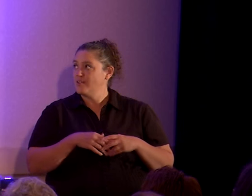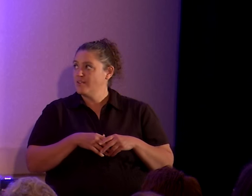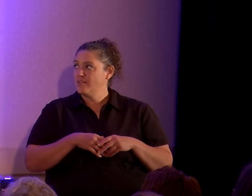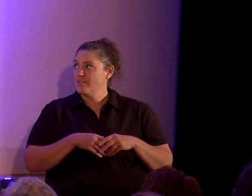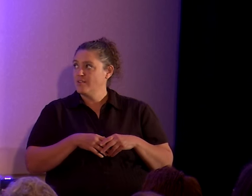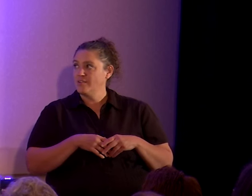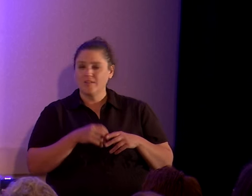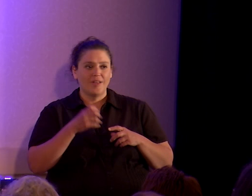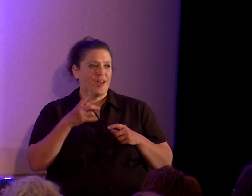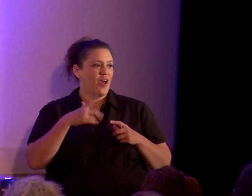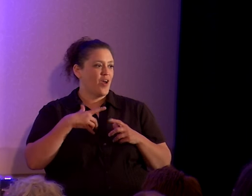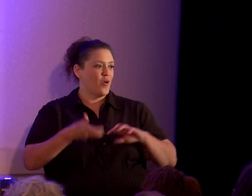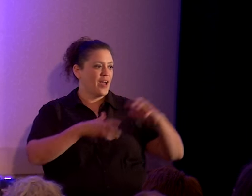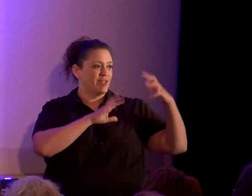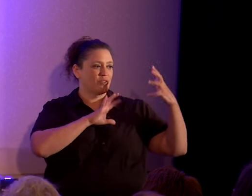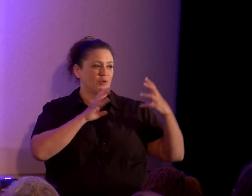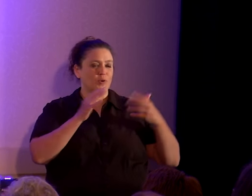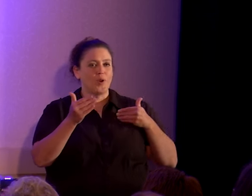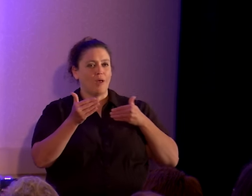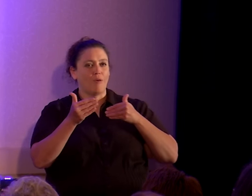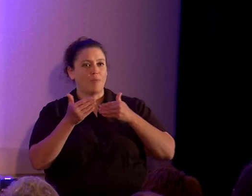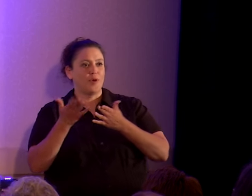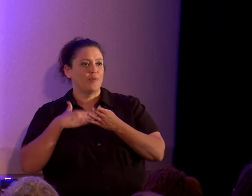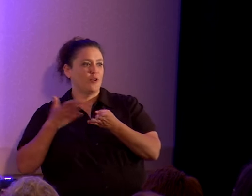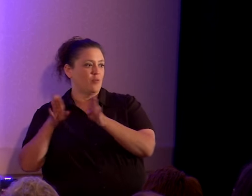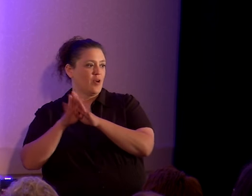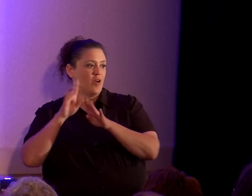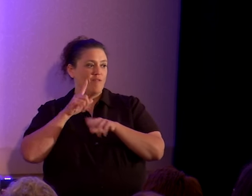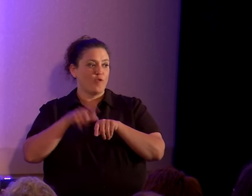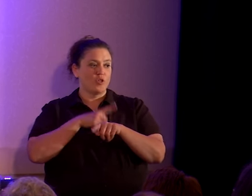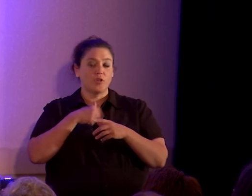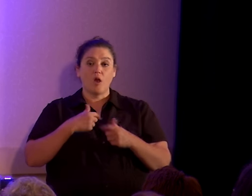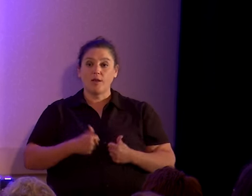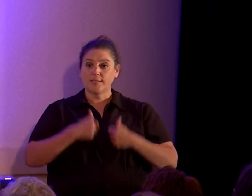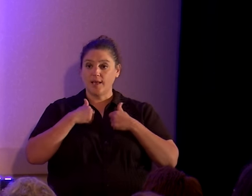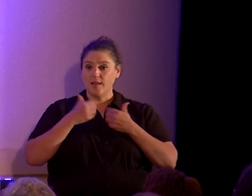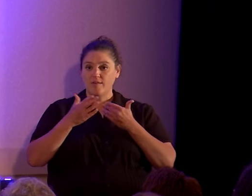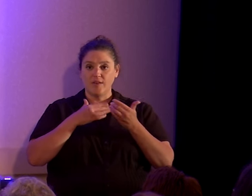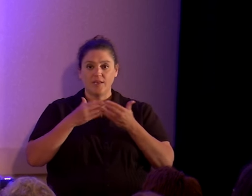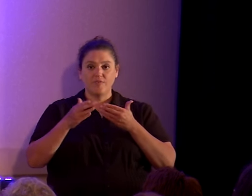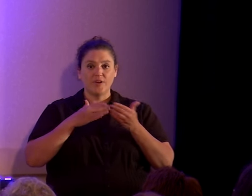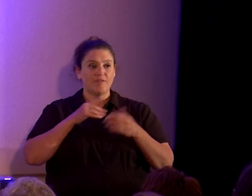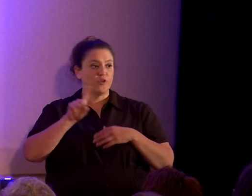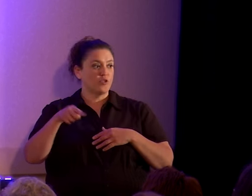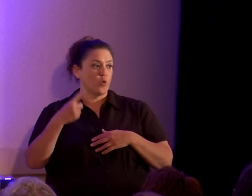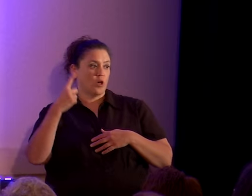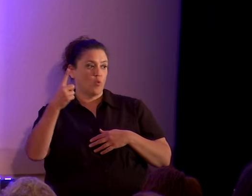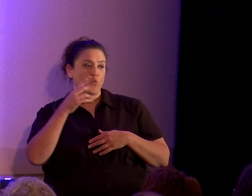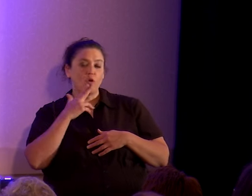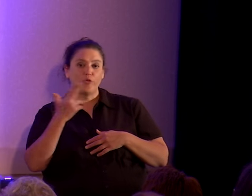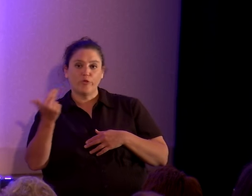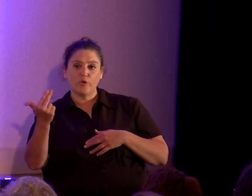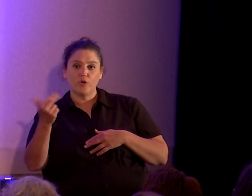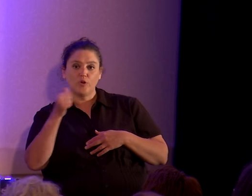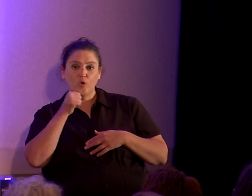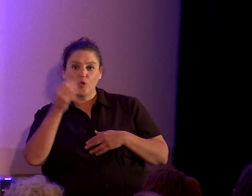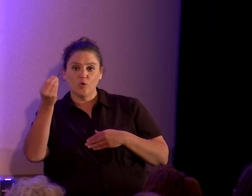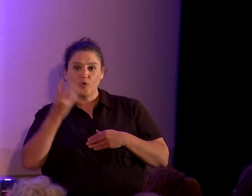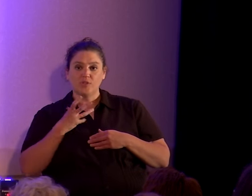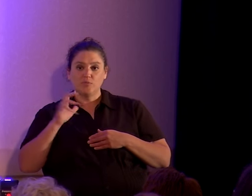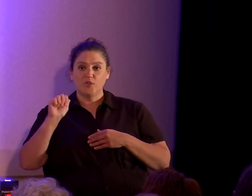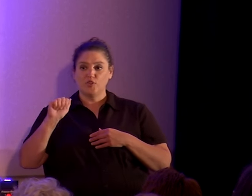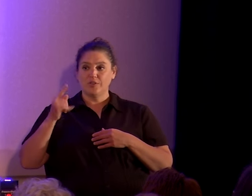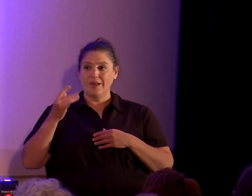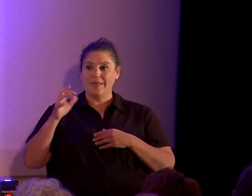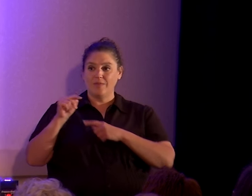buildup to my closing. For as long as I live, even if there's ever only one 13-year-old girl that comes up and tells me that she's an atheist because of